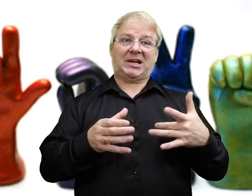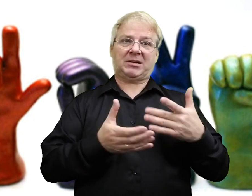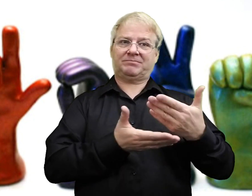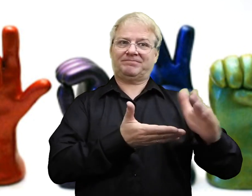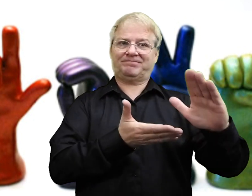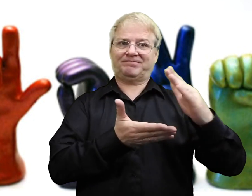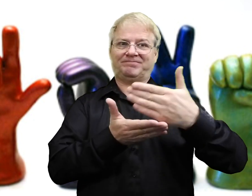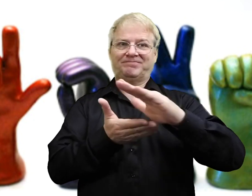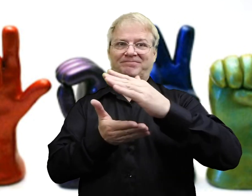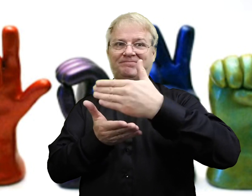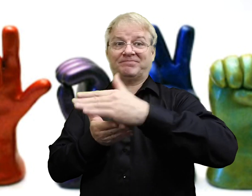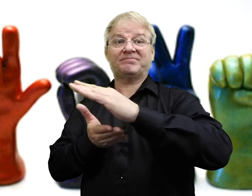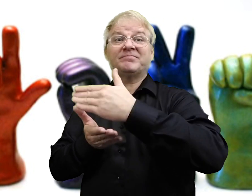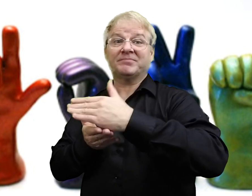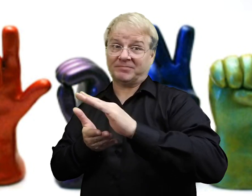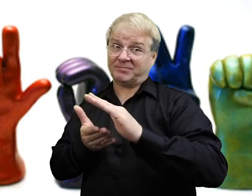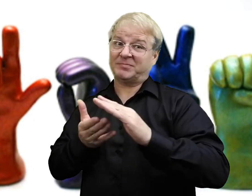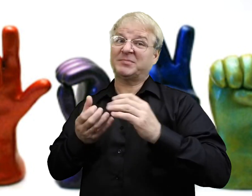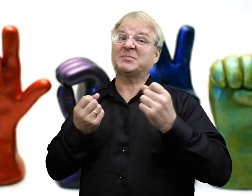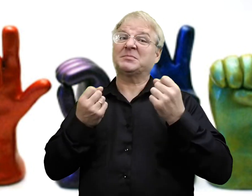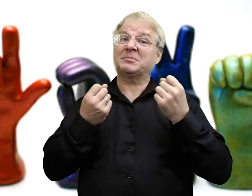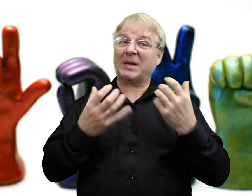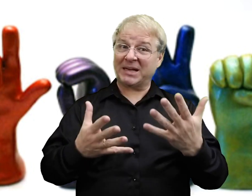it's a tight-knit group and they exclude other people.